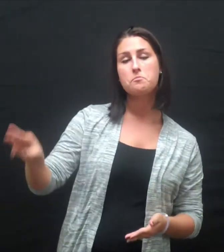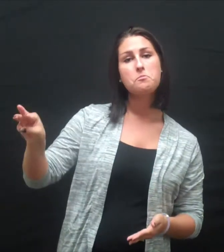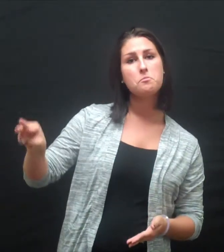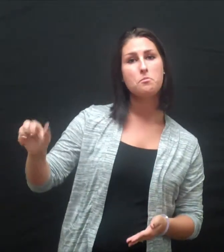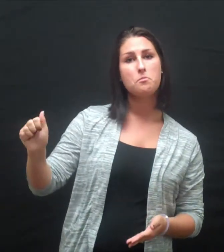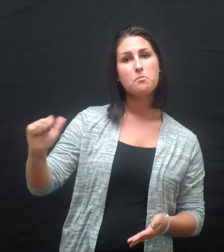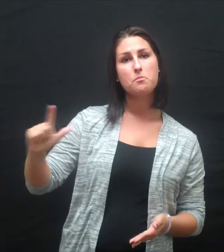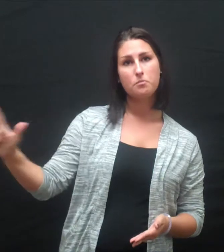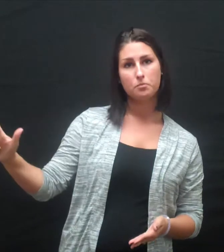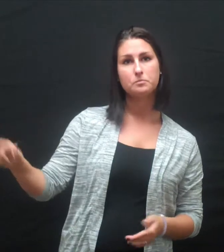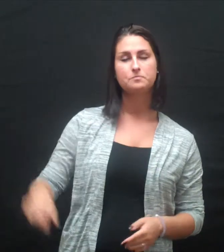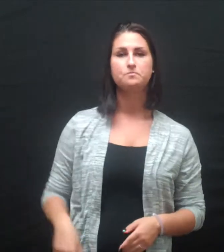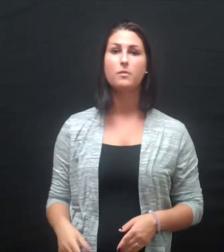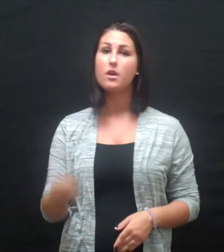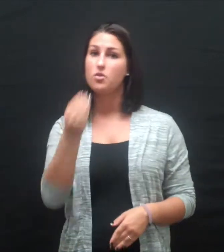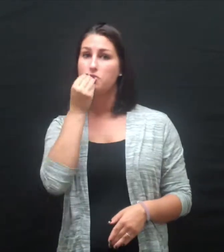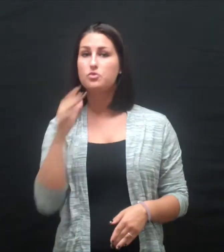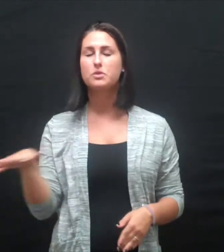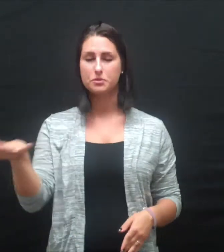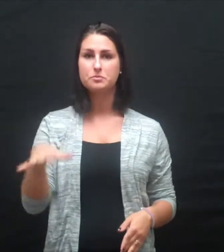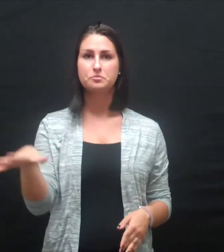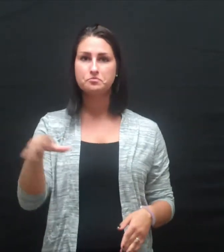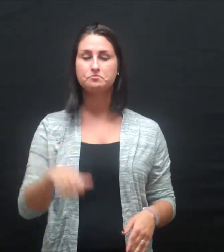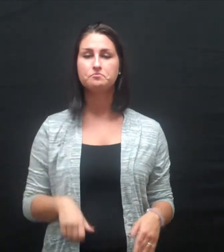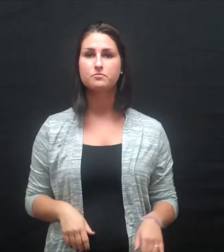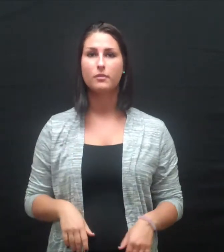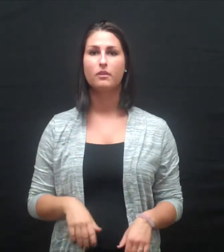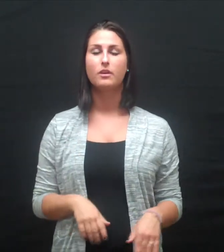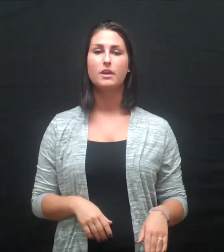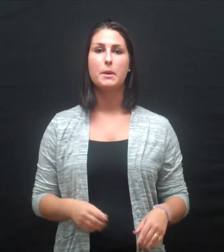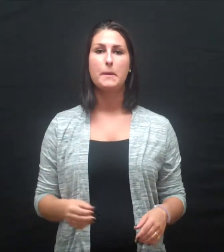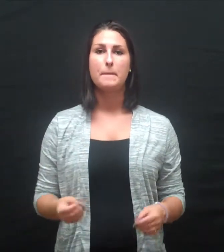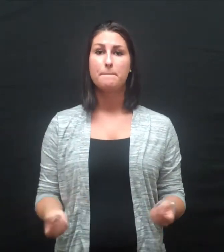They'll hang out with their friends, chat with their friends, and they'll make new friends.